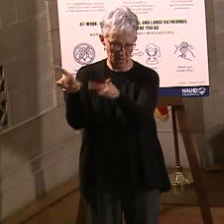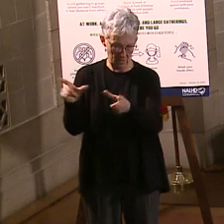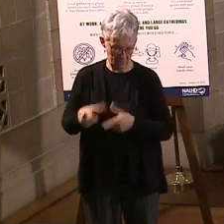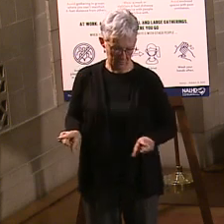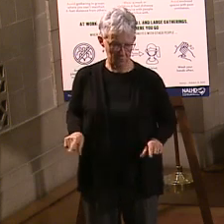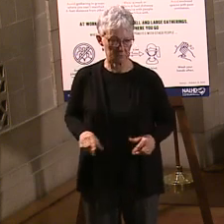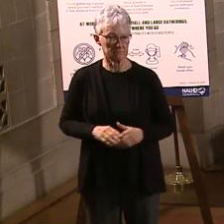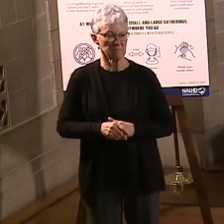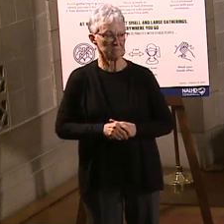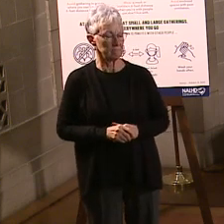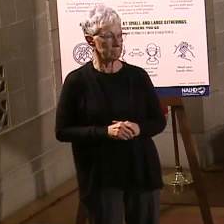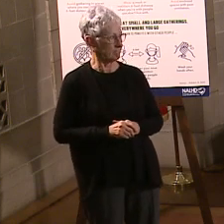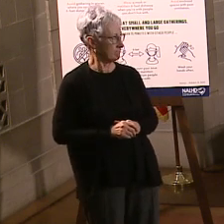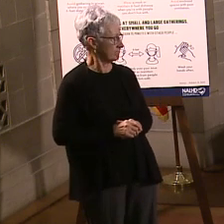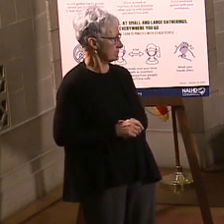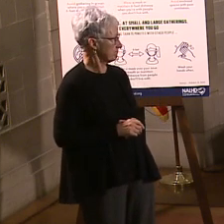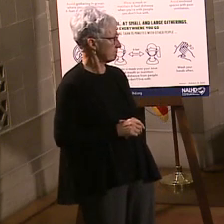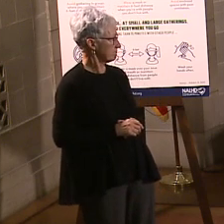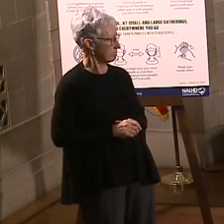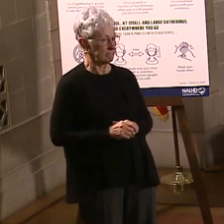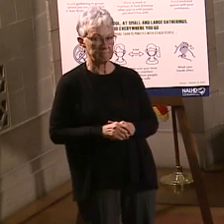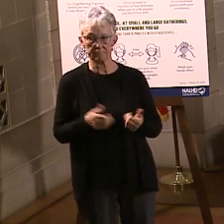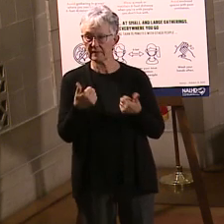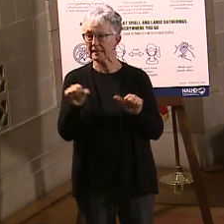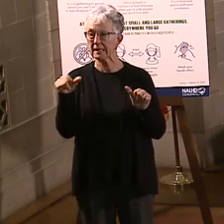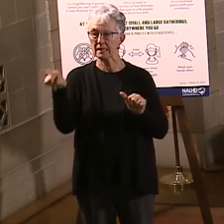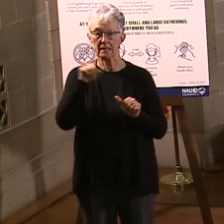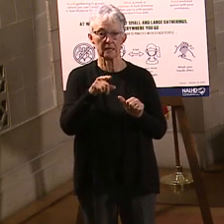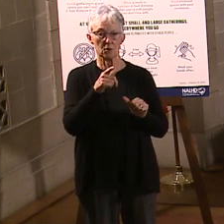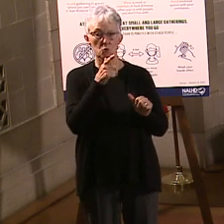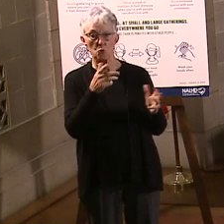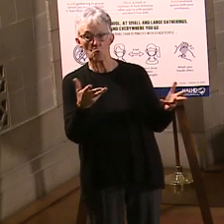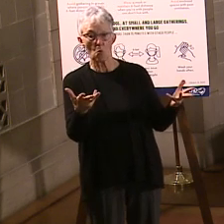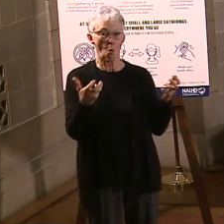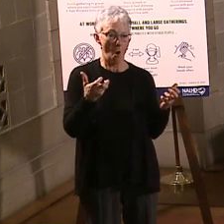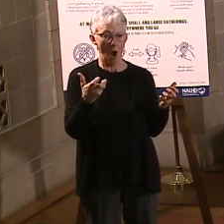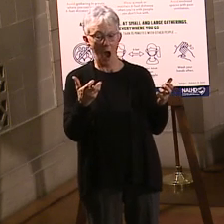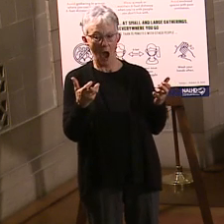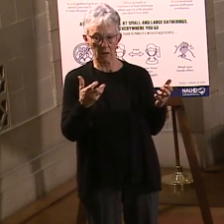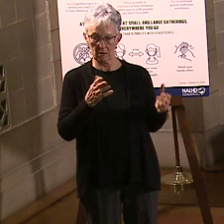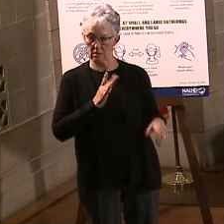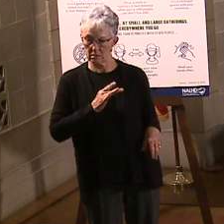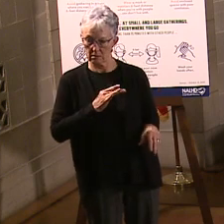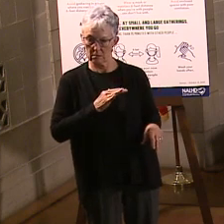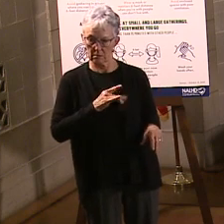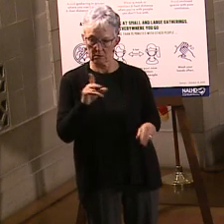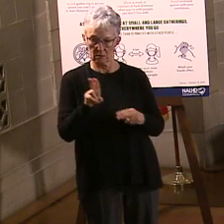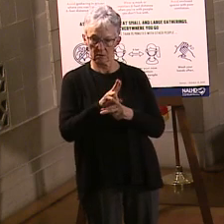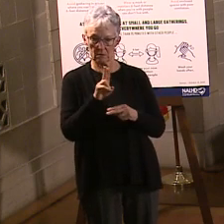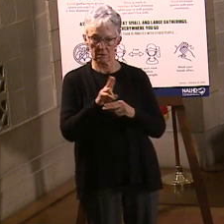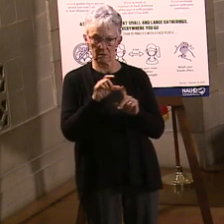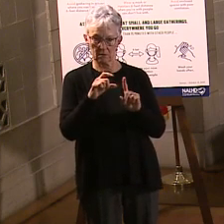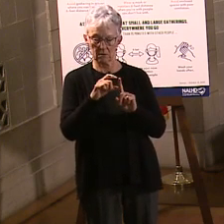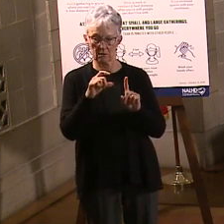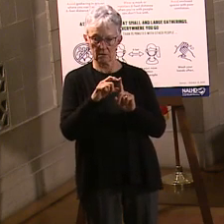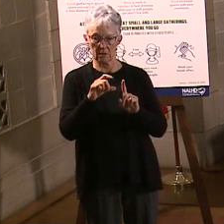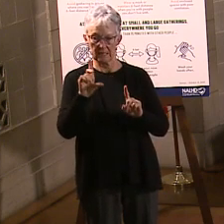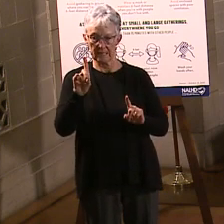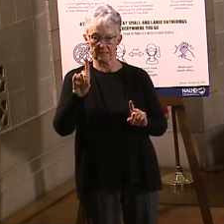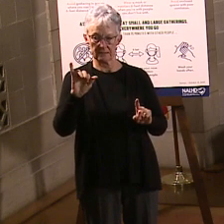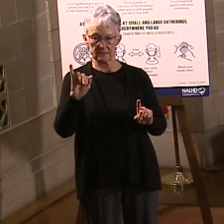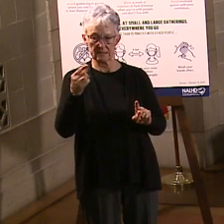as well. So any of you who want to, like, sound really cool to your friends and use a word, you can use a word called digitally aware.